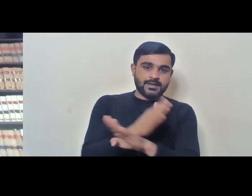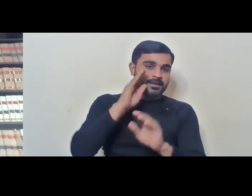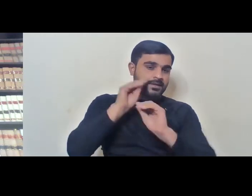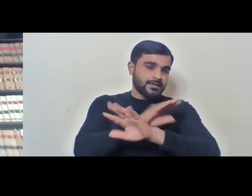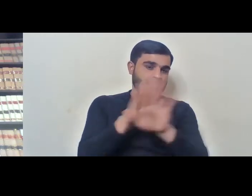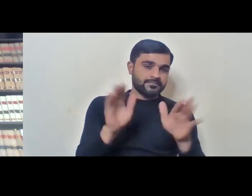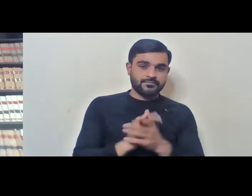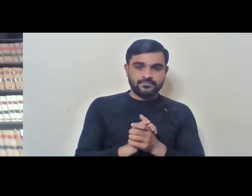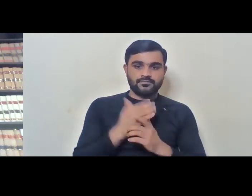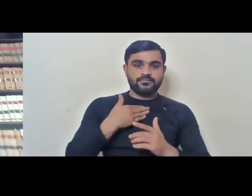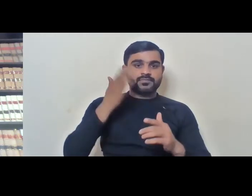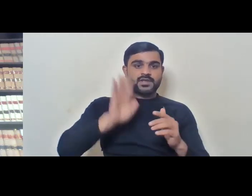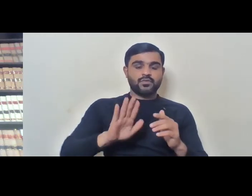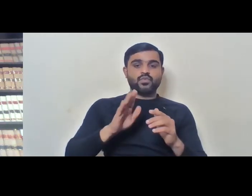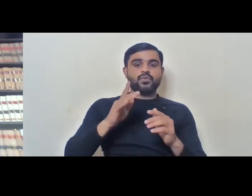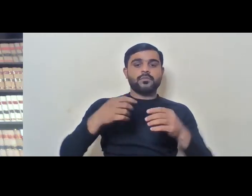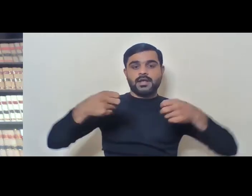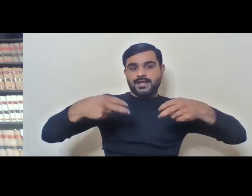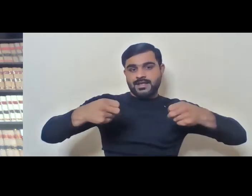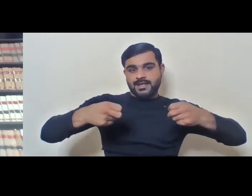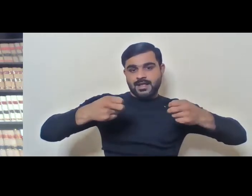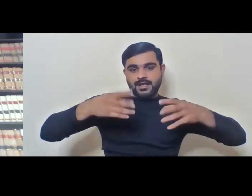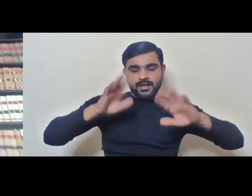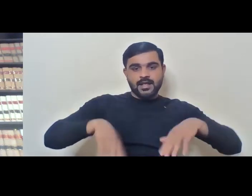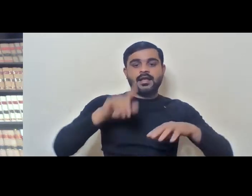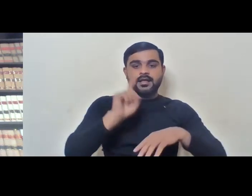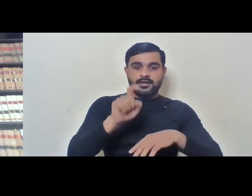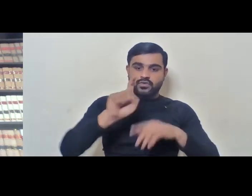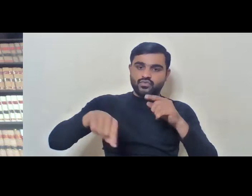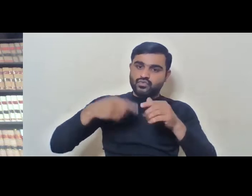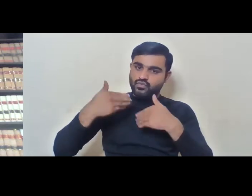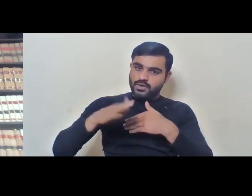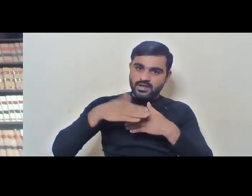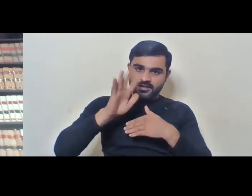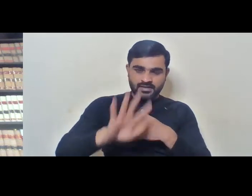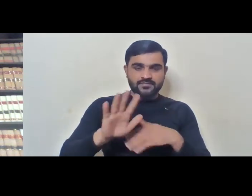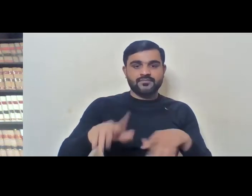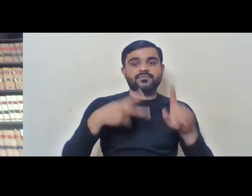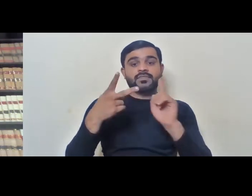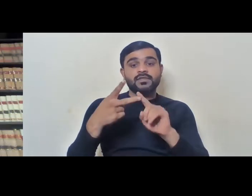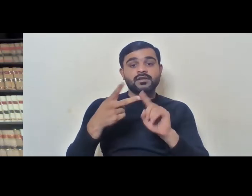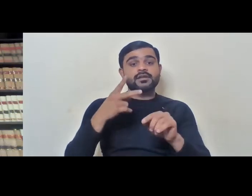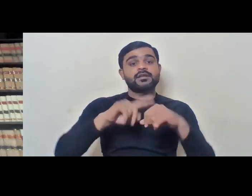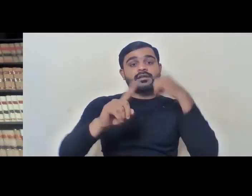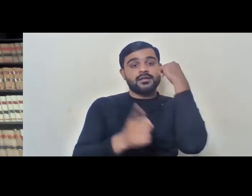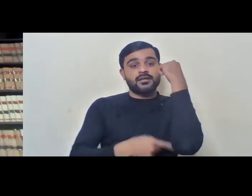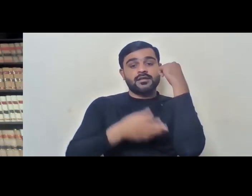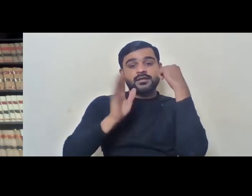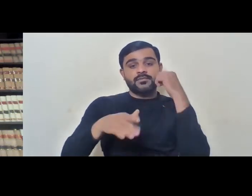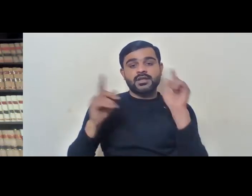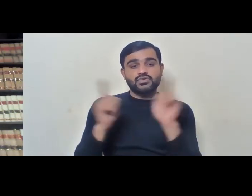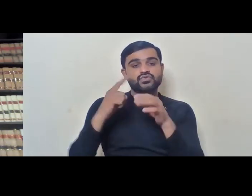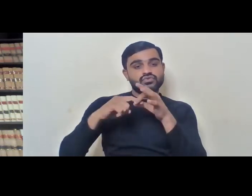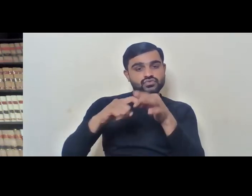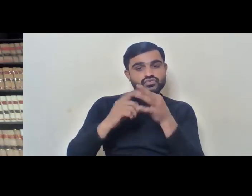announcement. We have live transcription and closed captioning going on. And at the end of the session, we will have a quick question